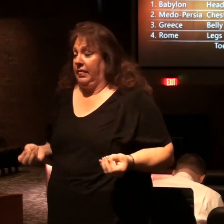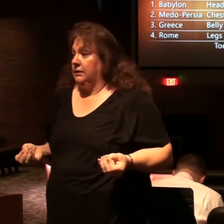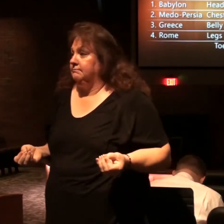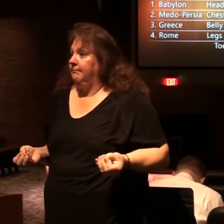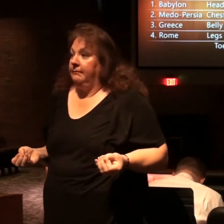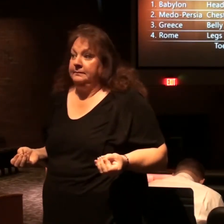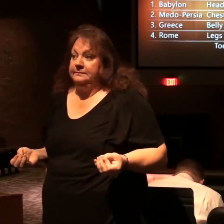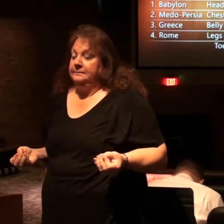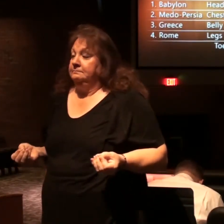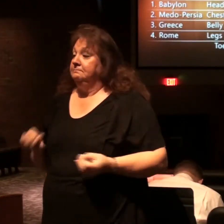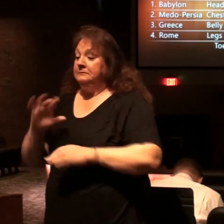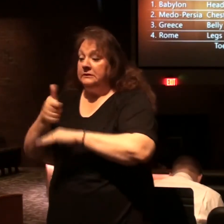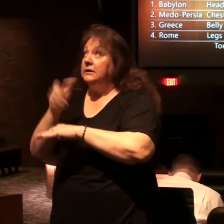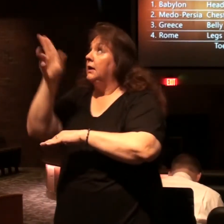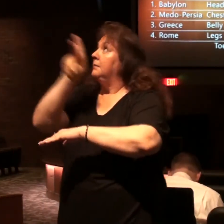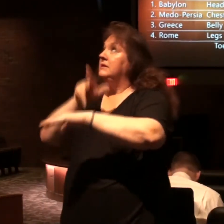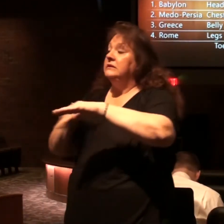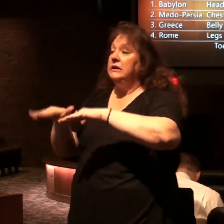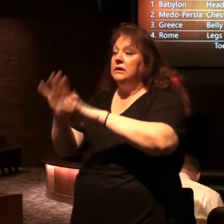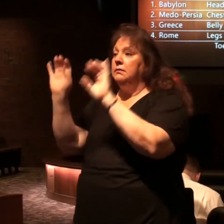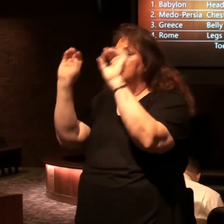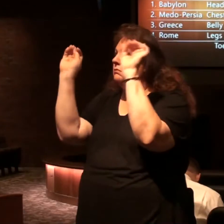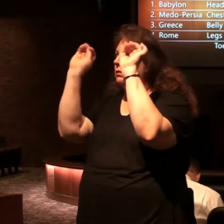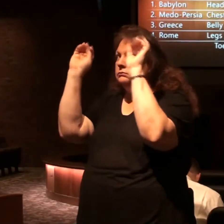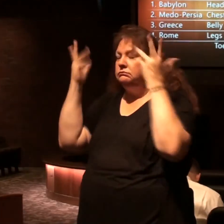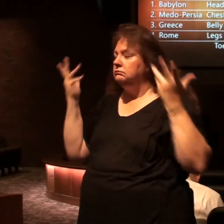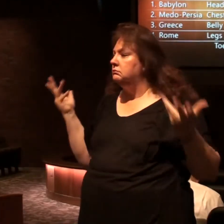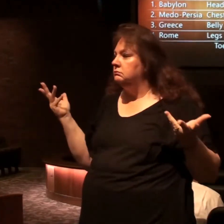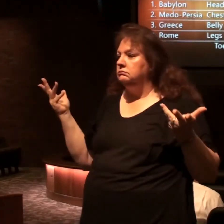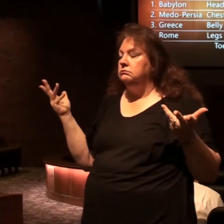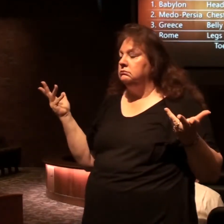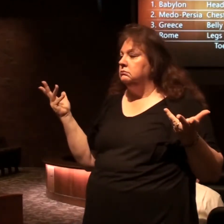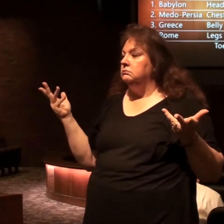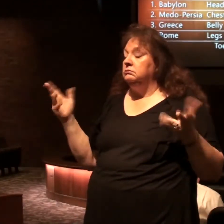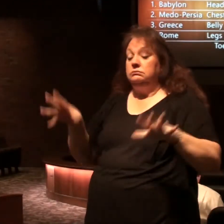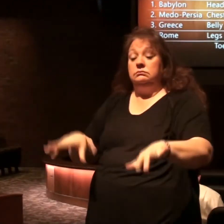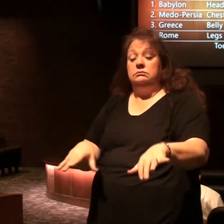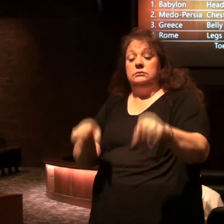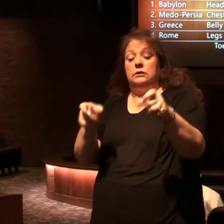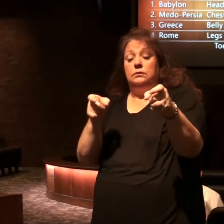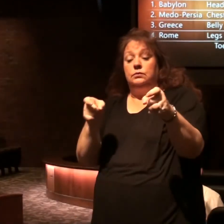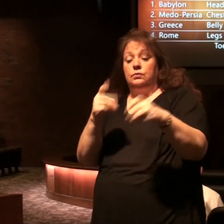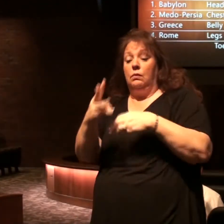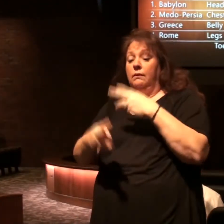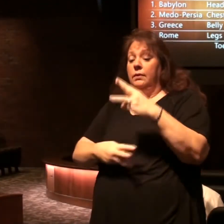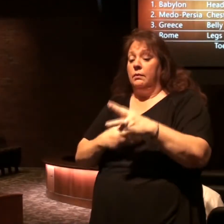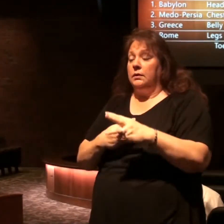so he doesn't establish a kingdom he doesn't take rule of the world